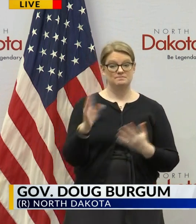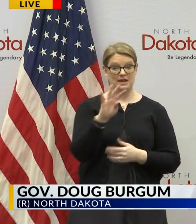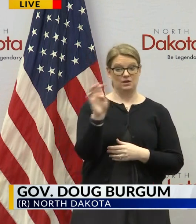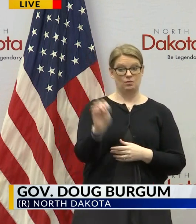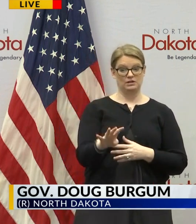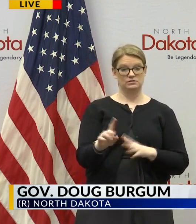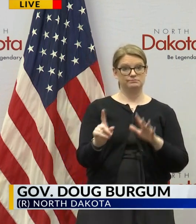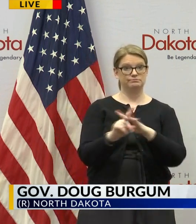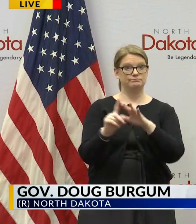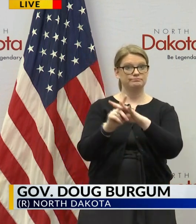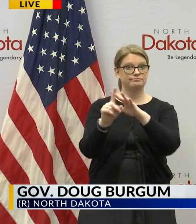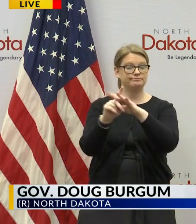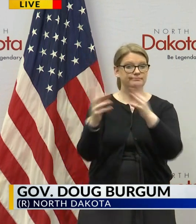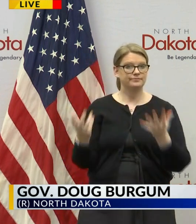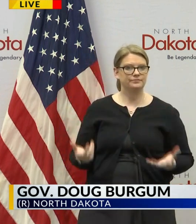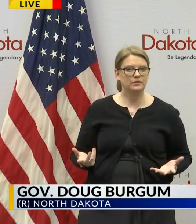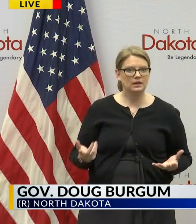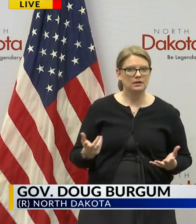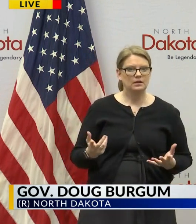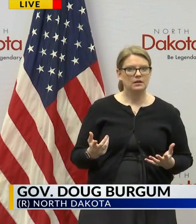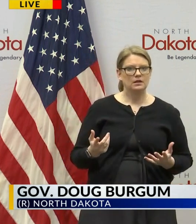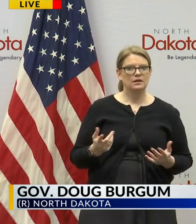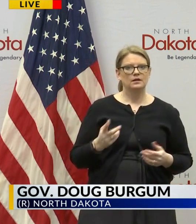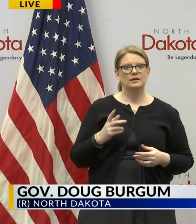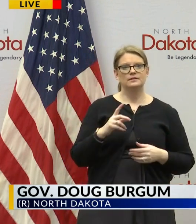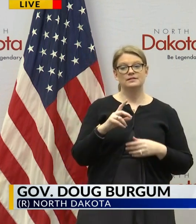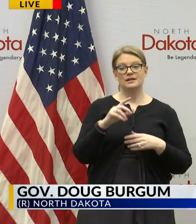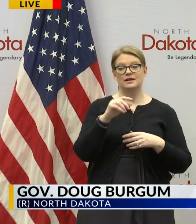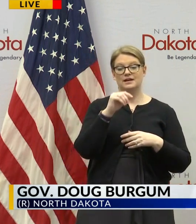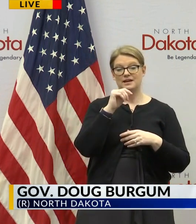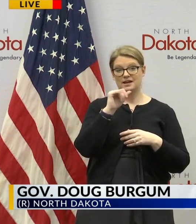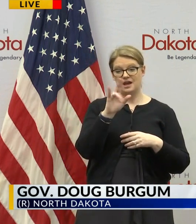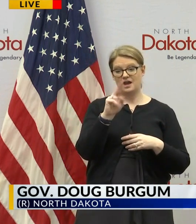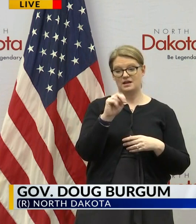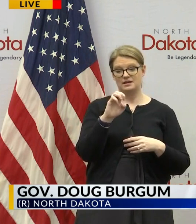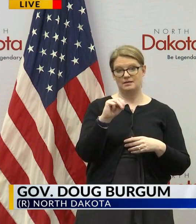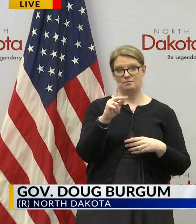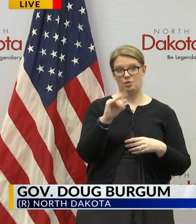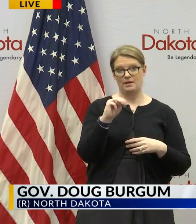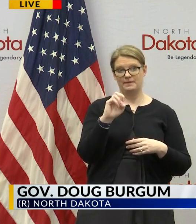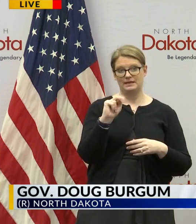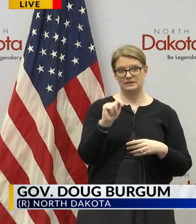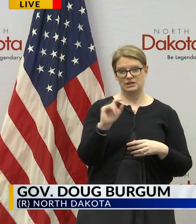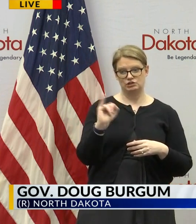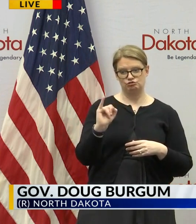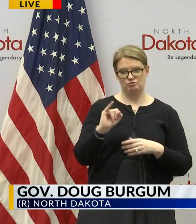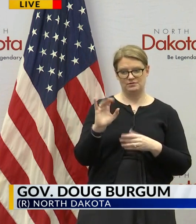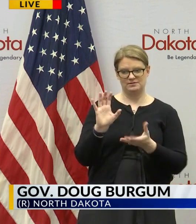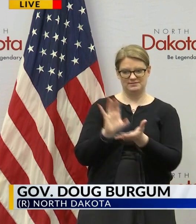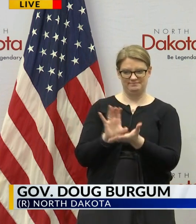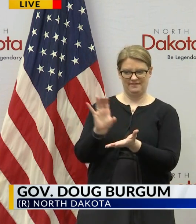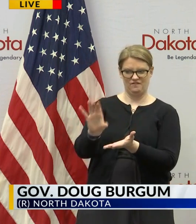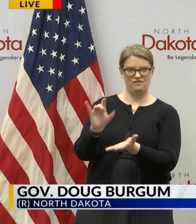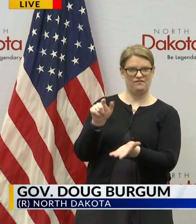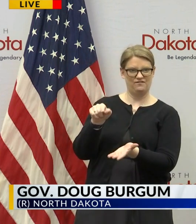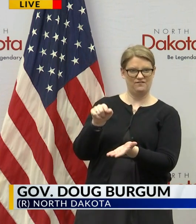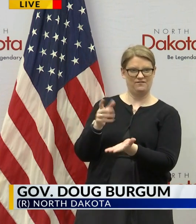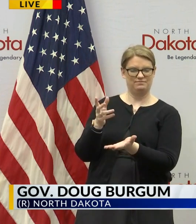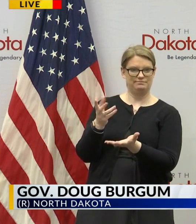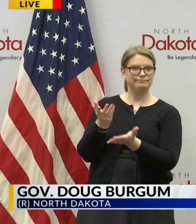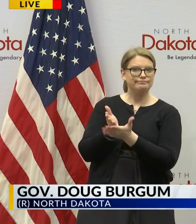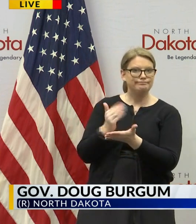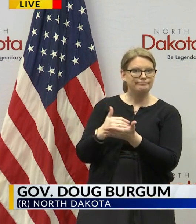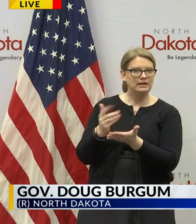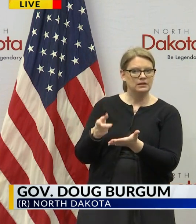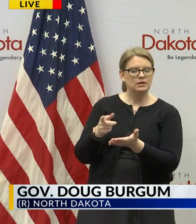the size of the unemployment insurance fund and the backstop on the unemployment insurance fund but we've